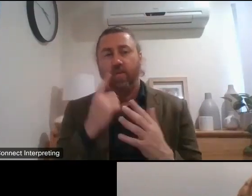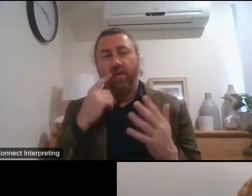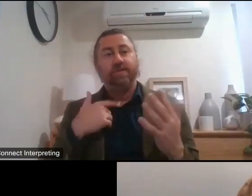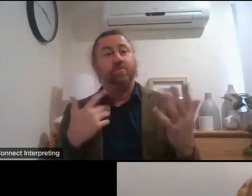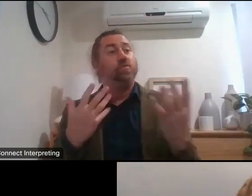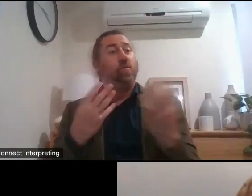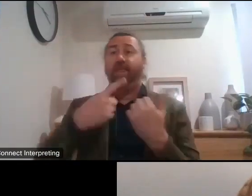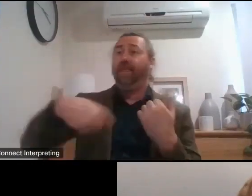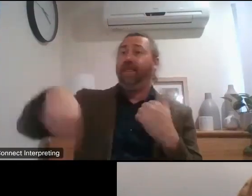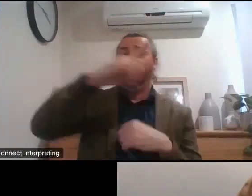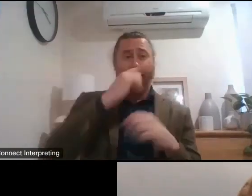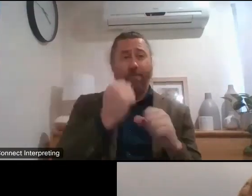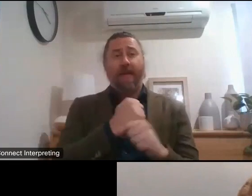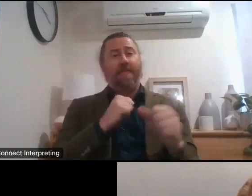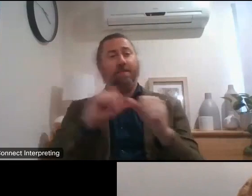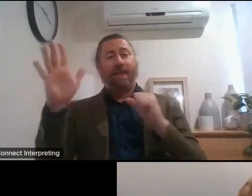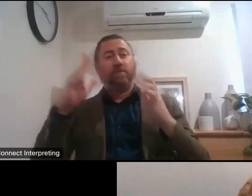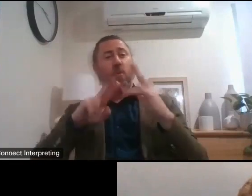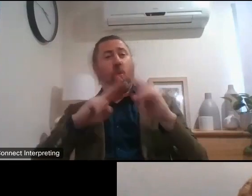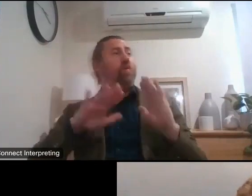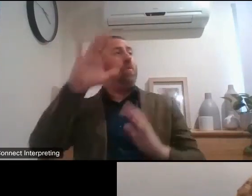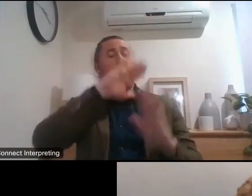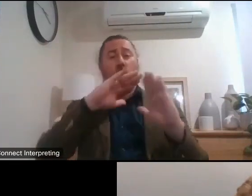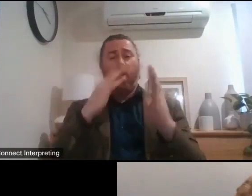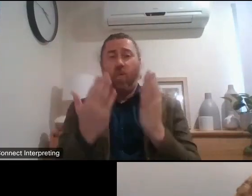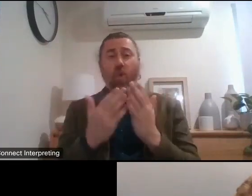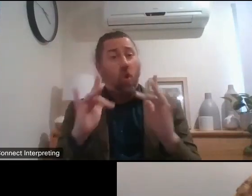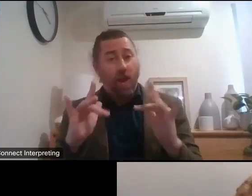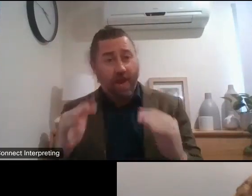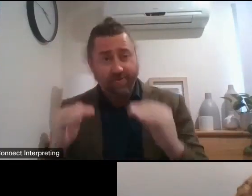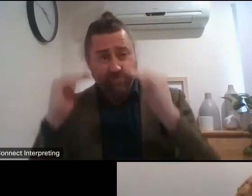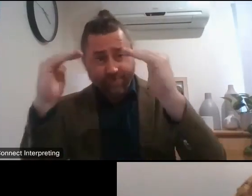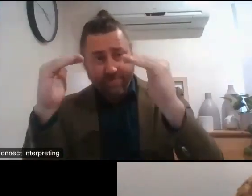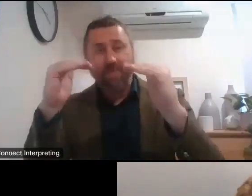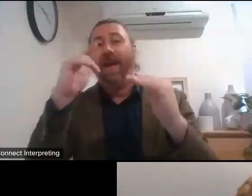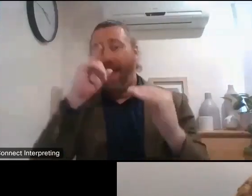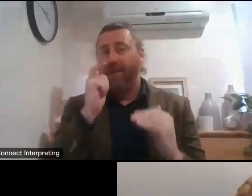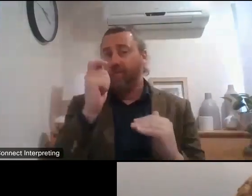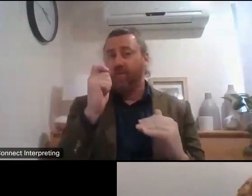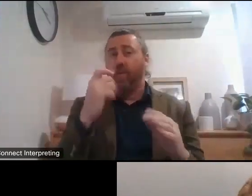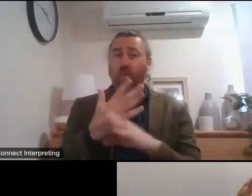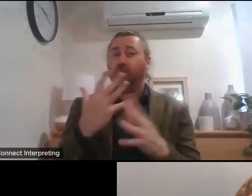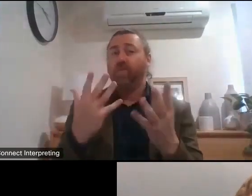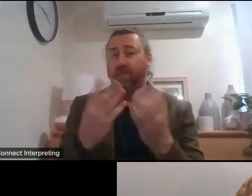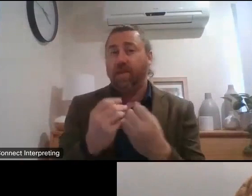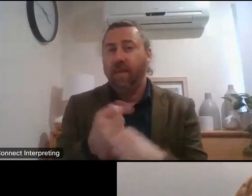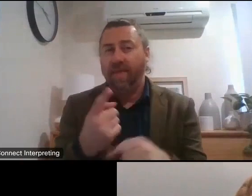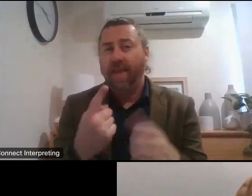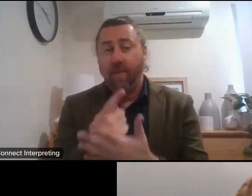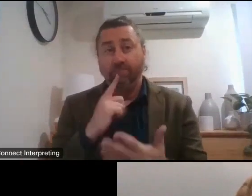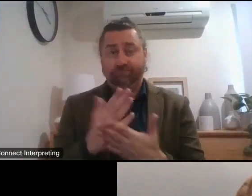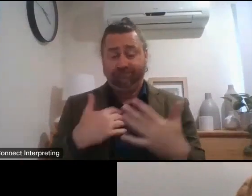world we're certainly not at that point yet but this is something we do together and I'm to be honest I'm pretty excited.